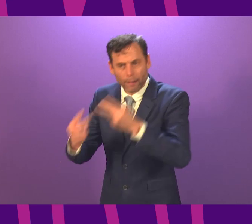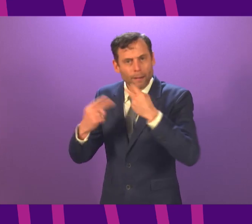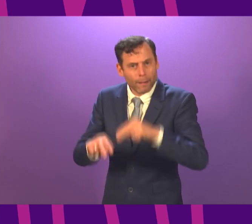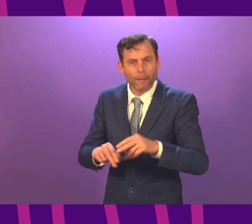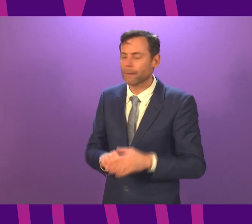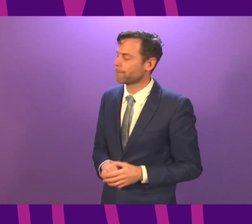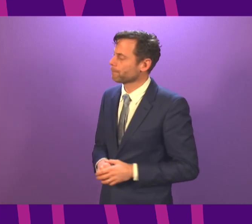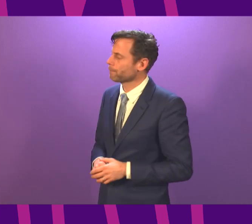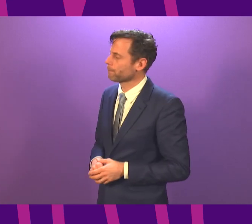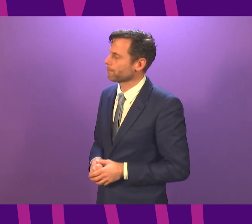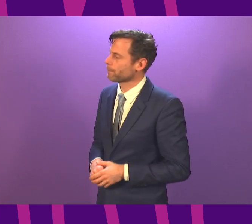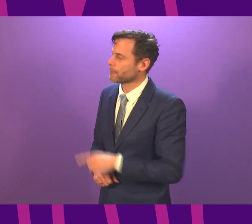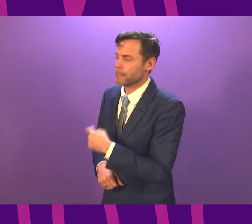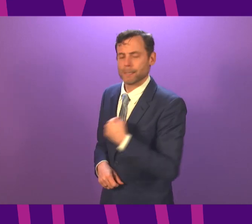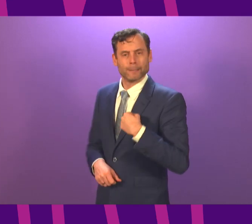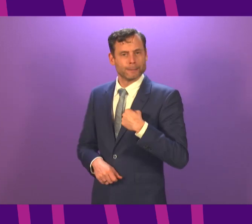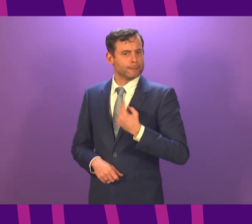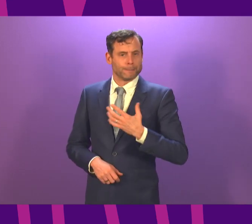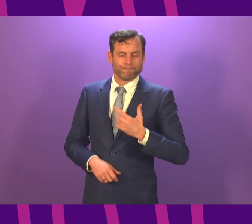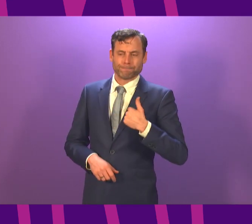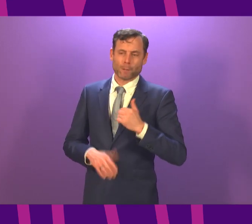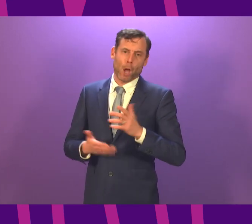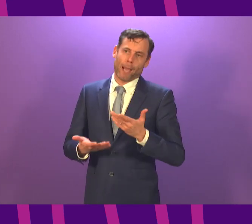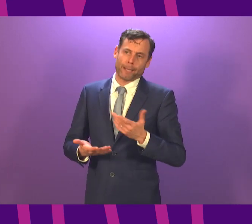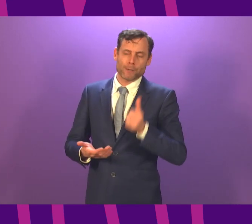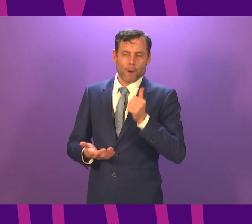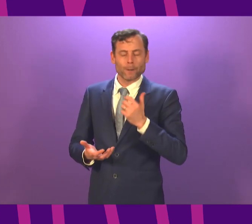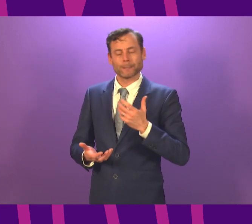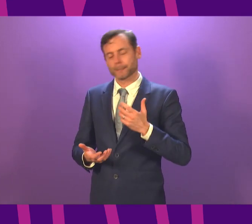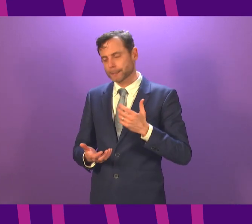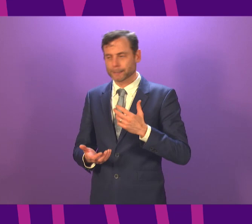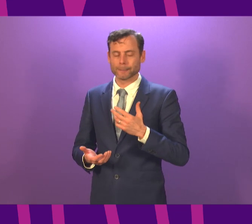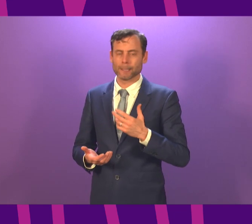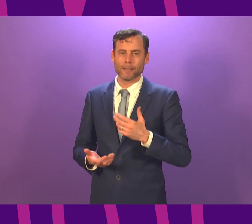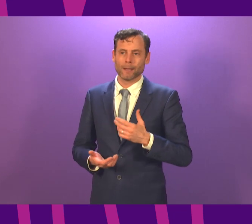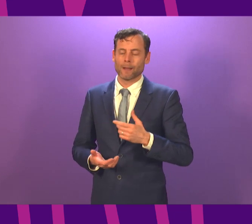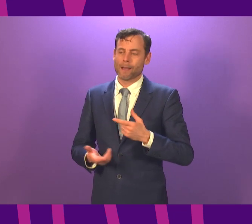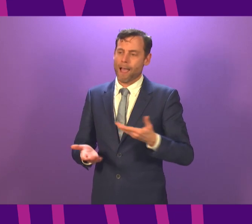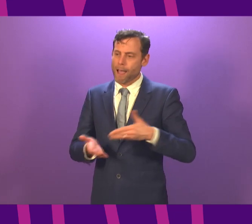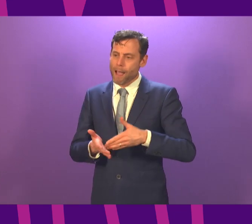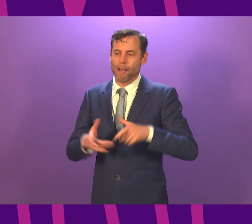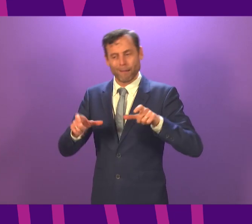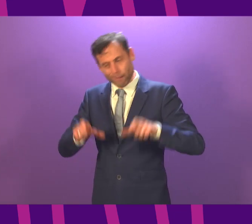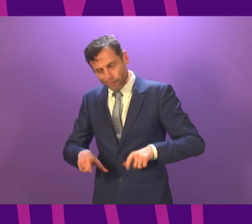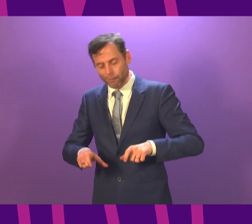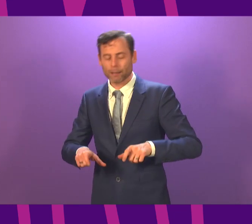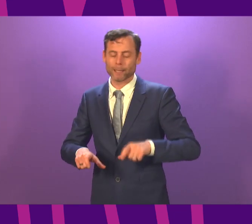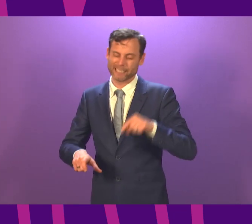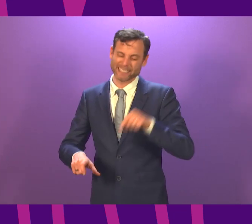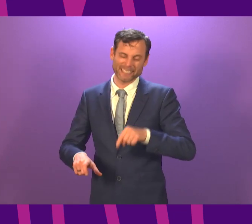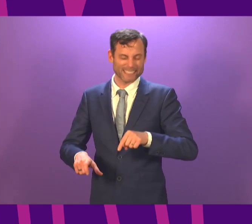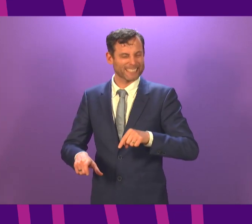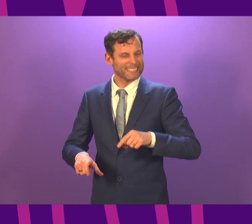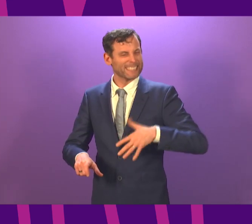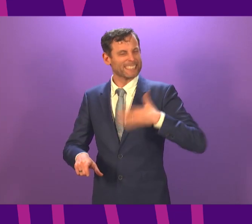I don't like the measures announced by the First Ministers today but can I unequivocally say that I understand and support them. It is